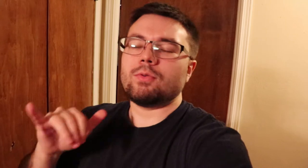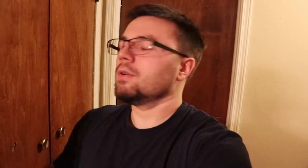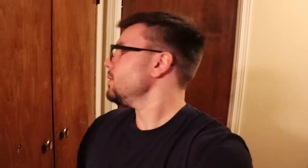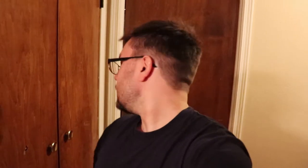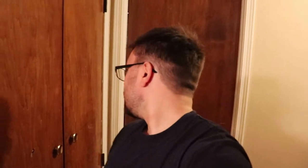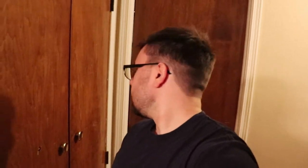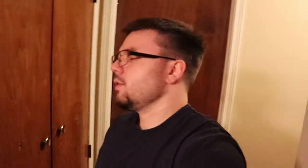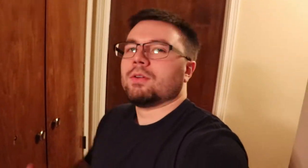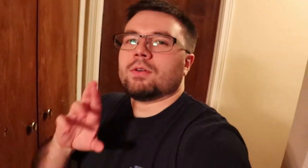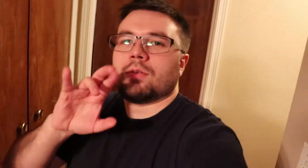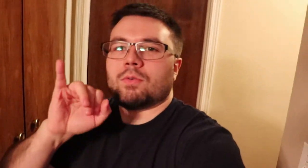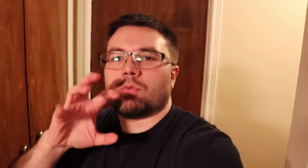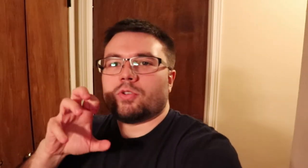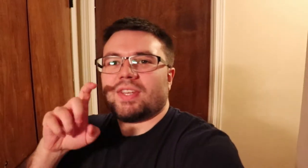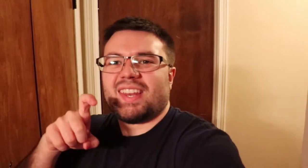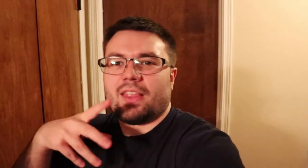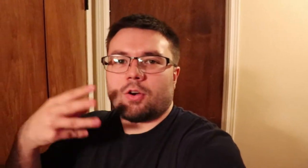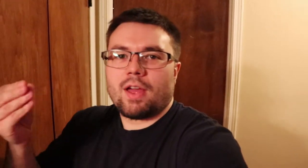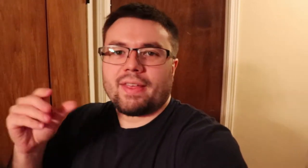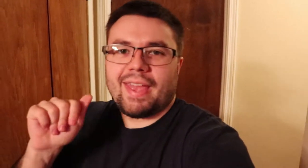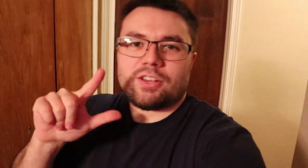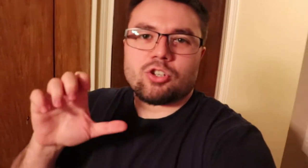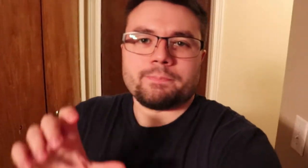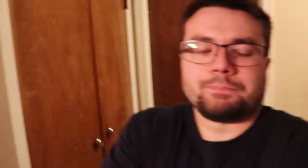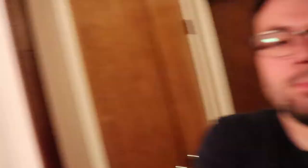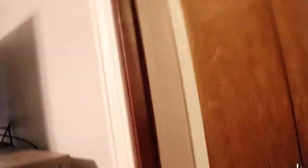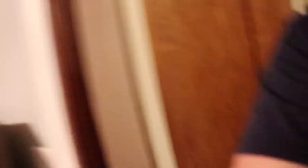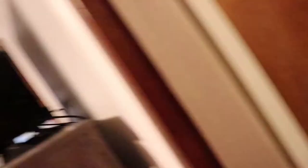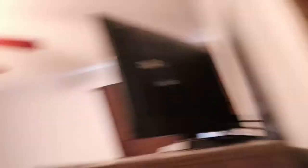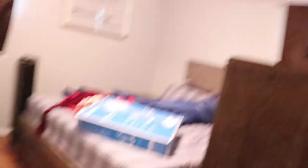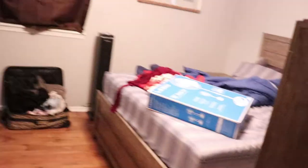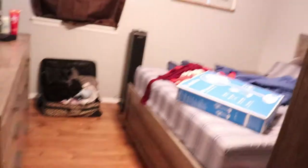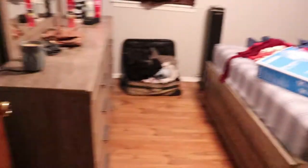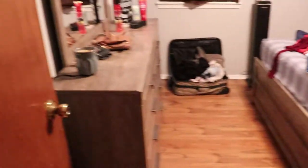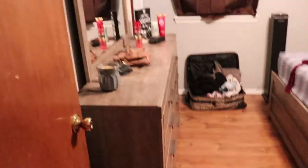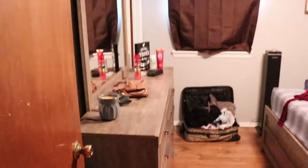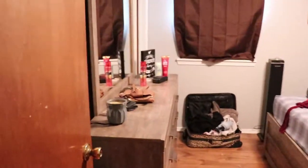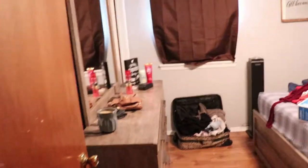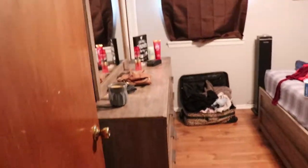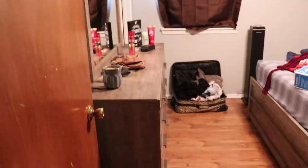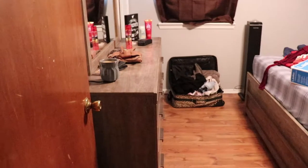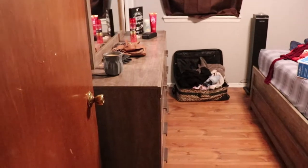rosie i need to let her out of the cage but boom